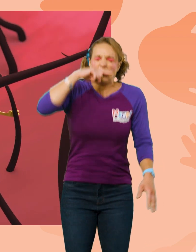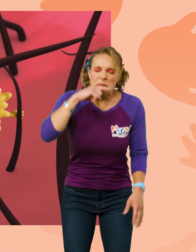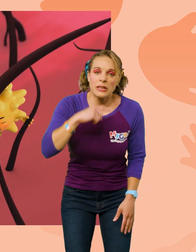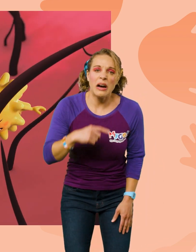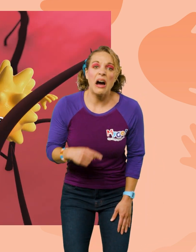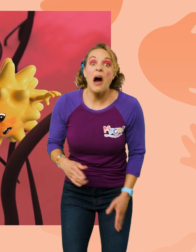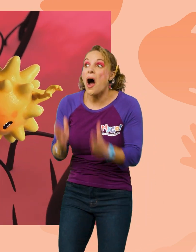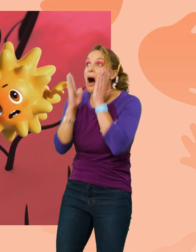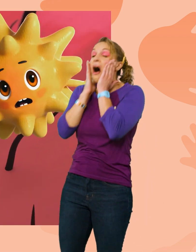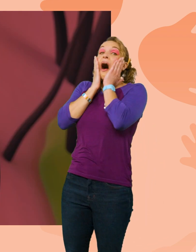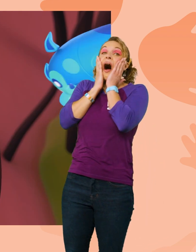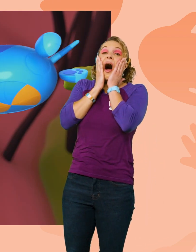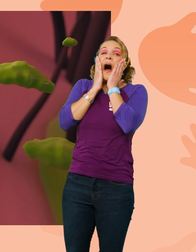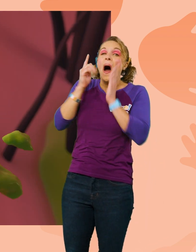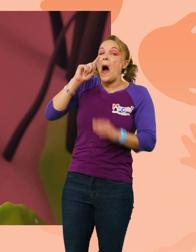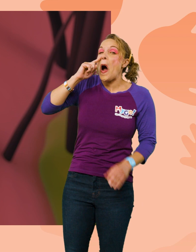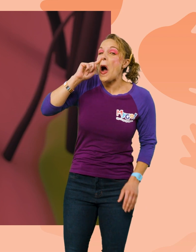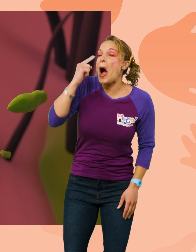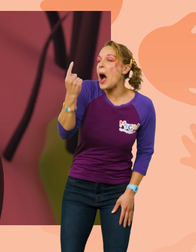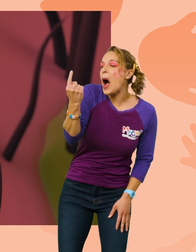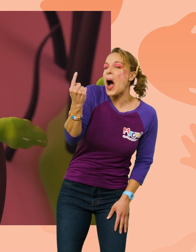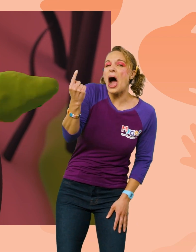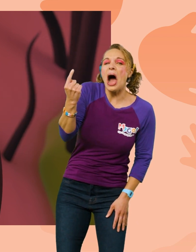Oh, no! Boogers!